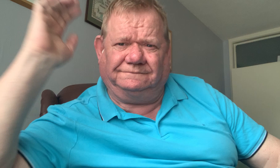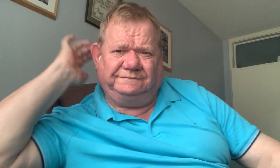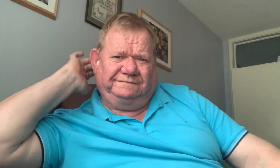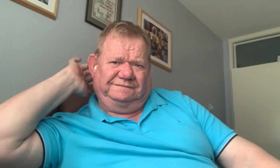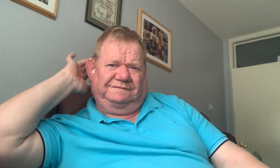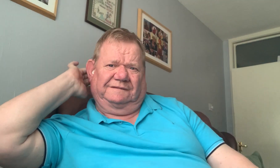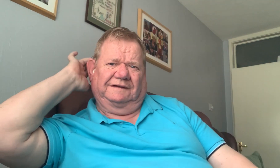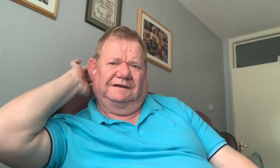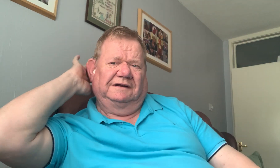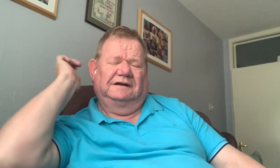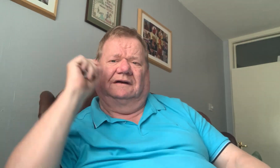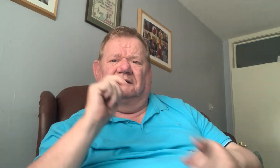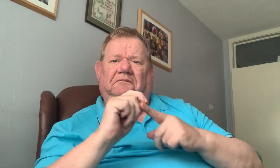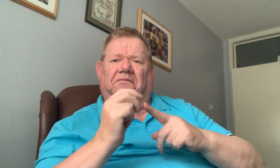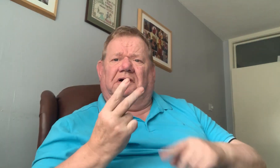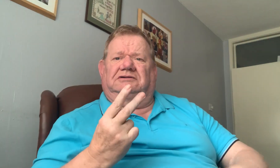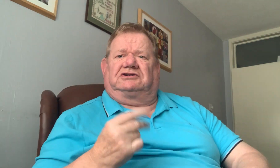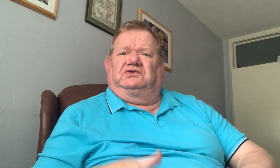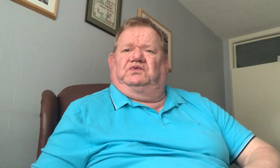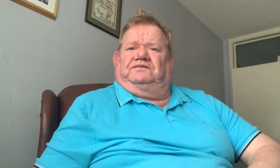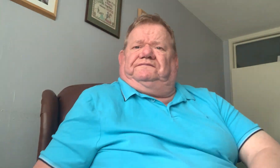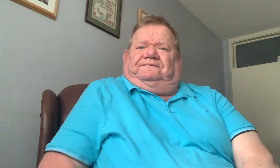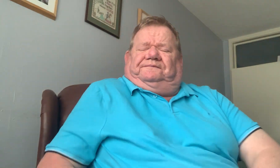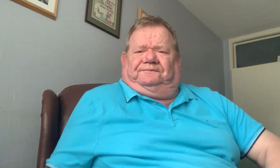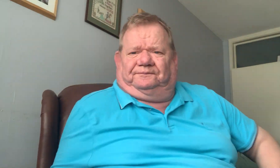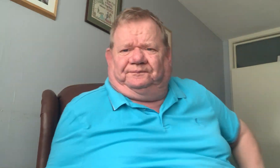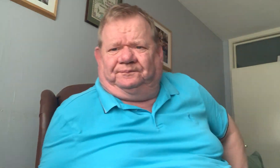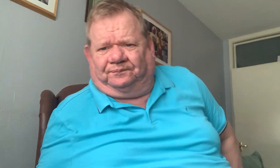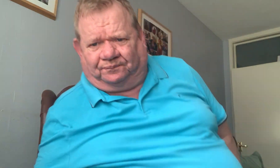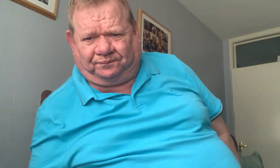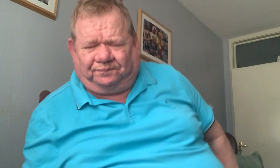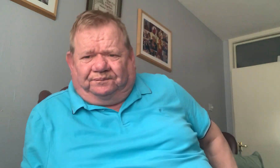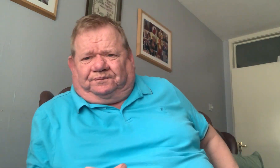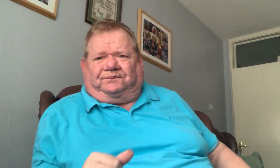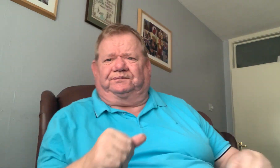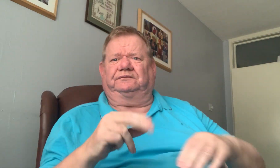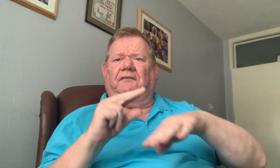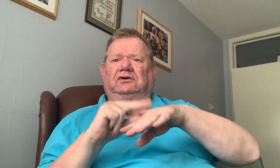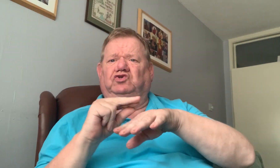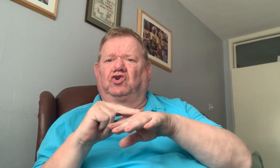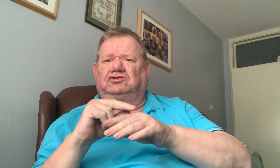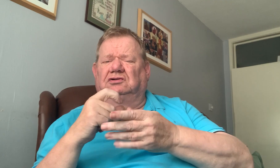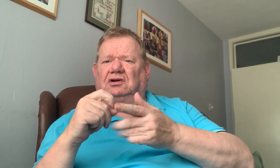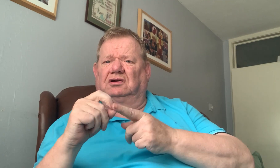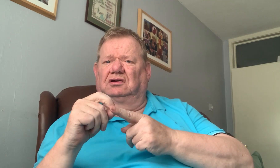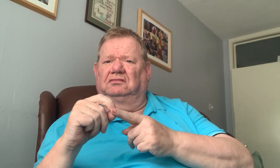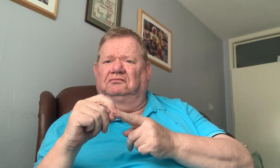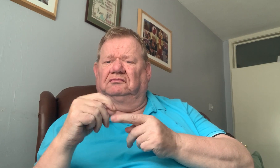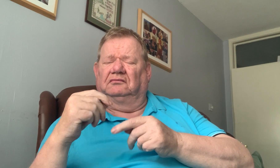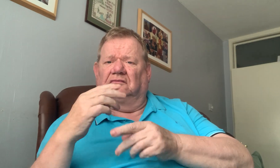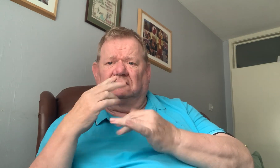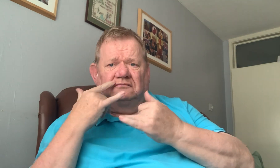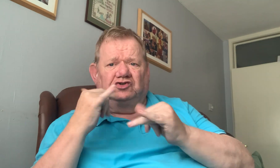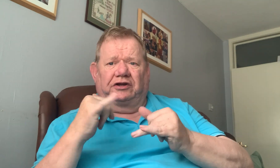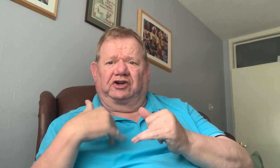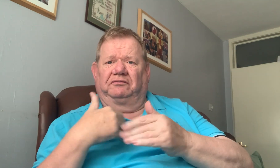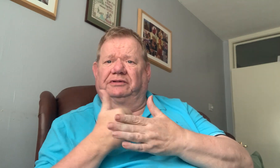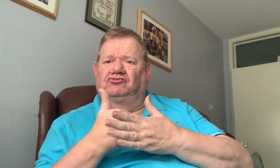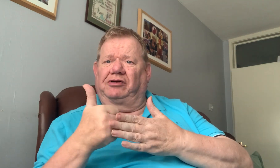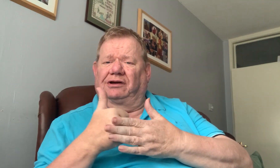Today I'm going to a boat, it's going be really